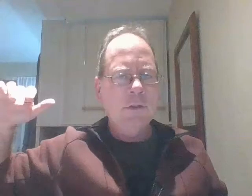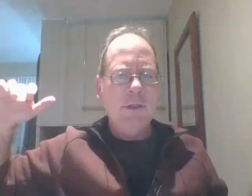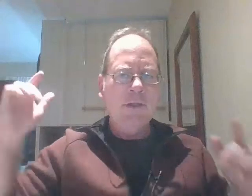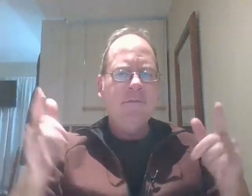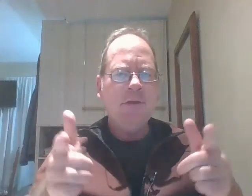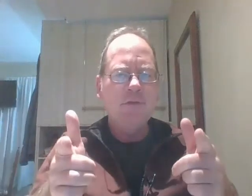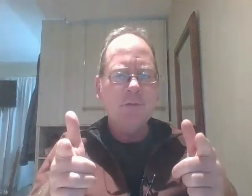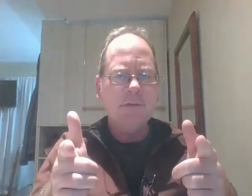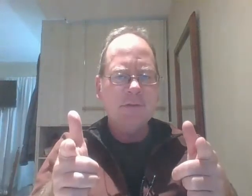good evening youtubers